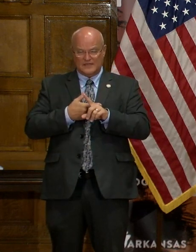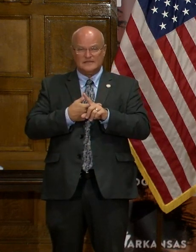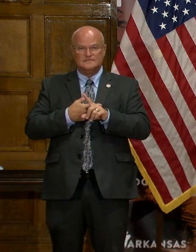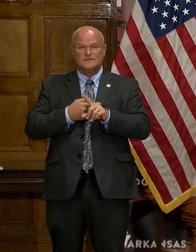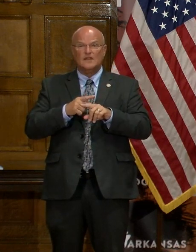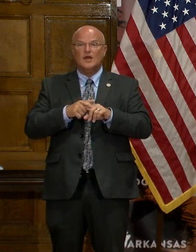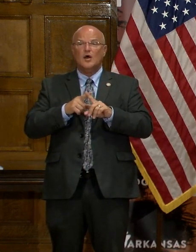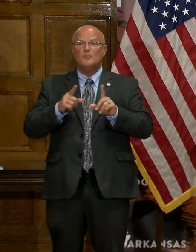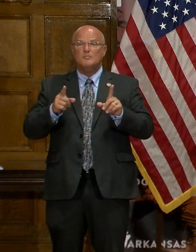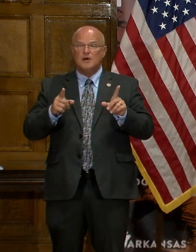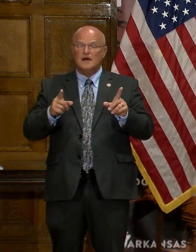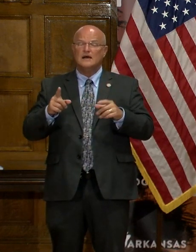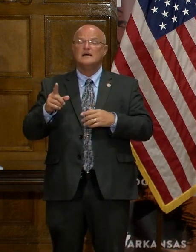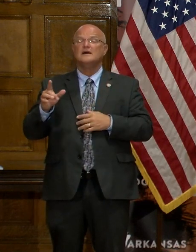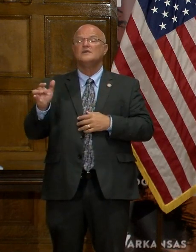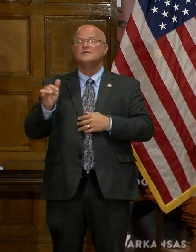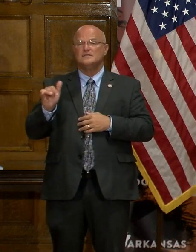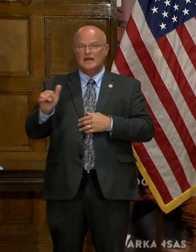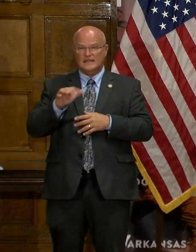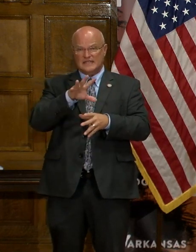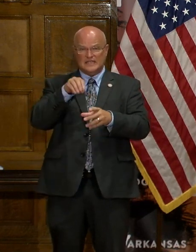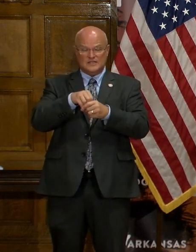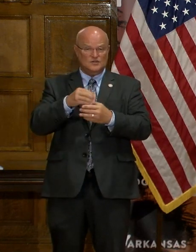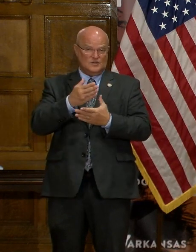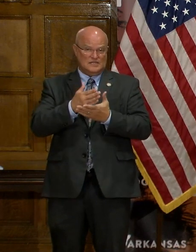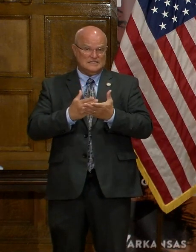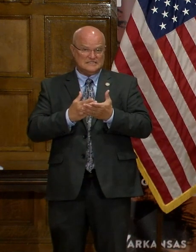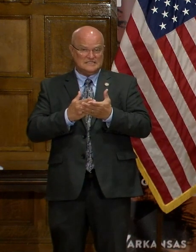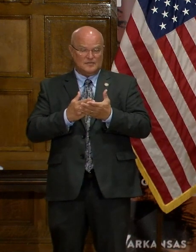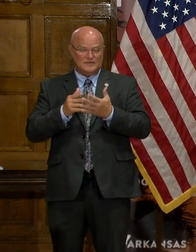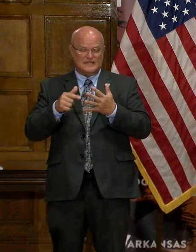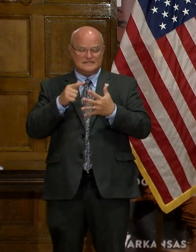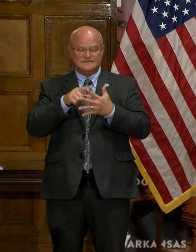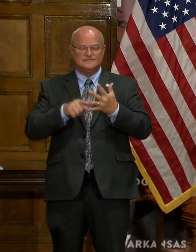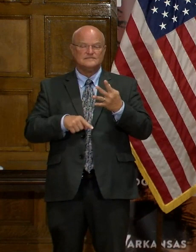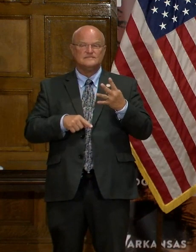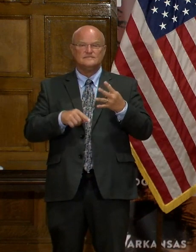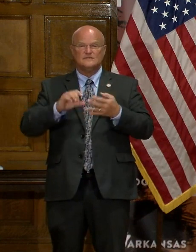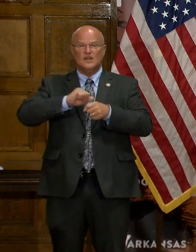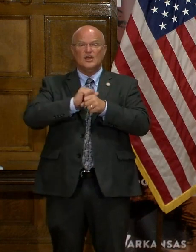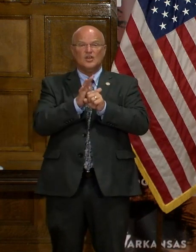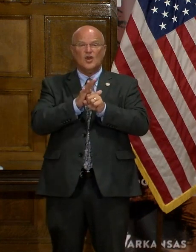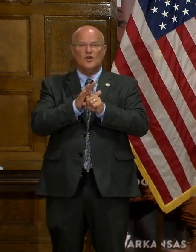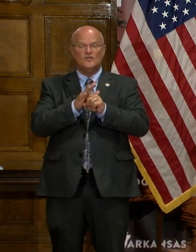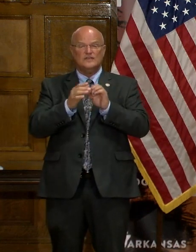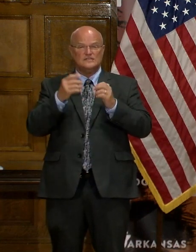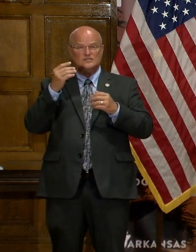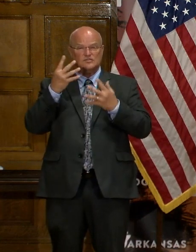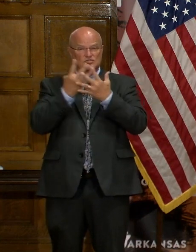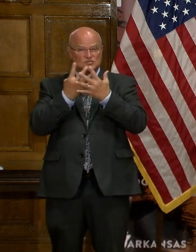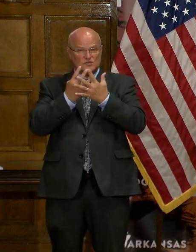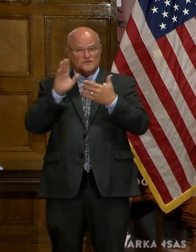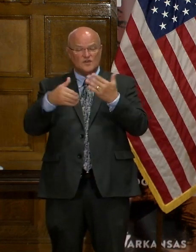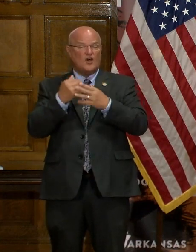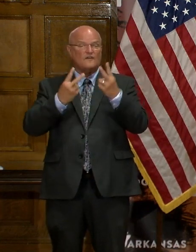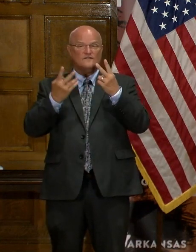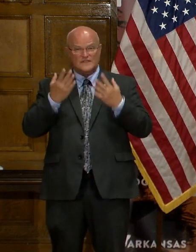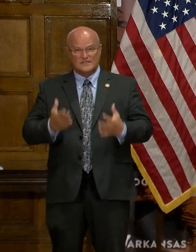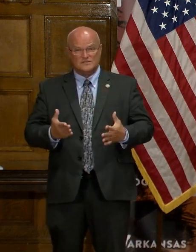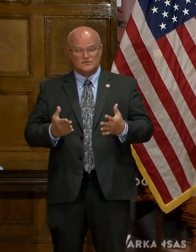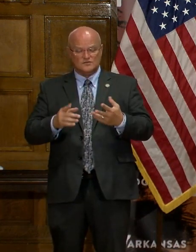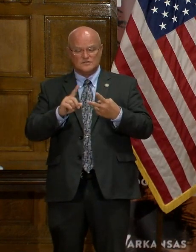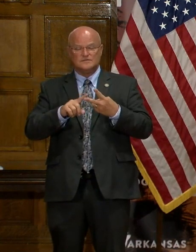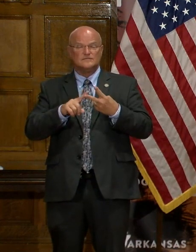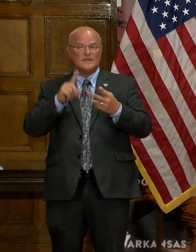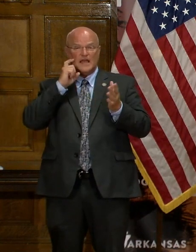will likely include some of the following. COVID symptom screenings for all visitors, the